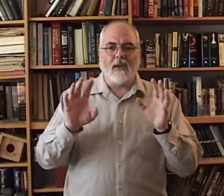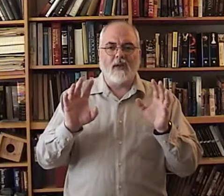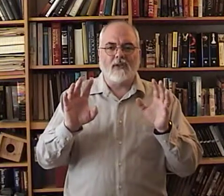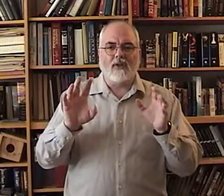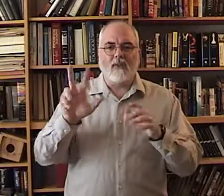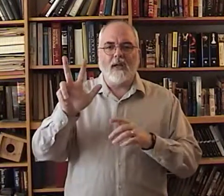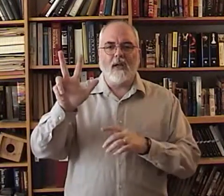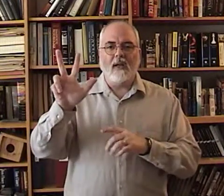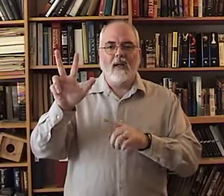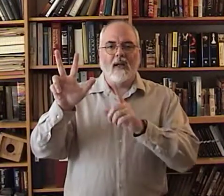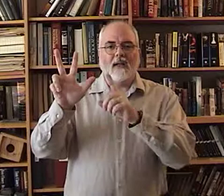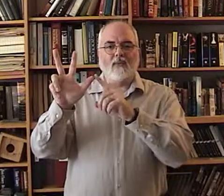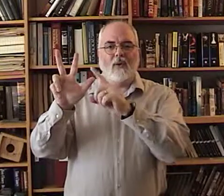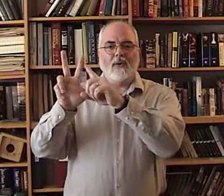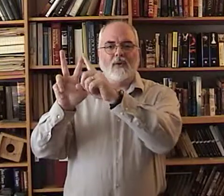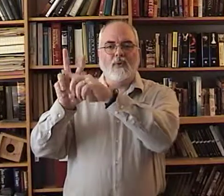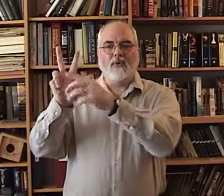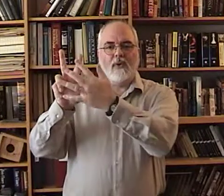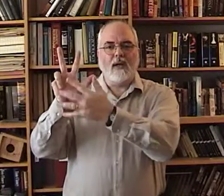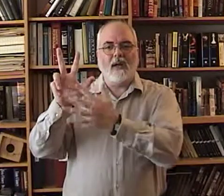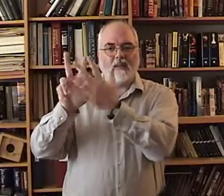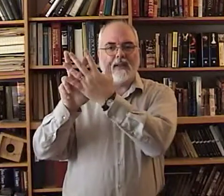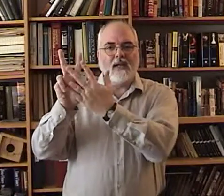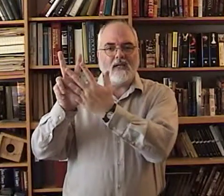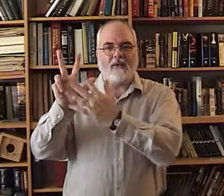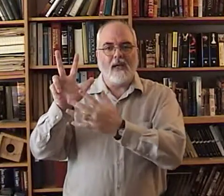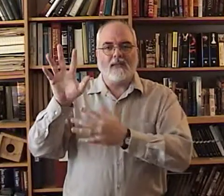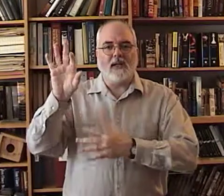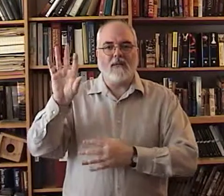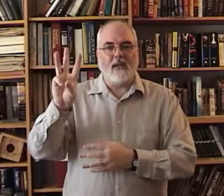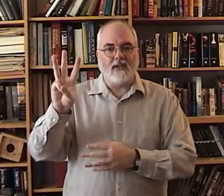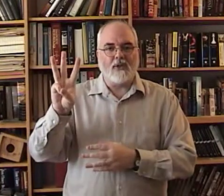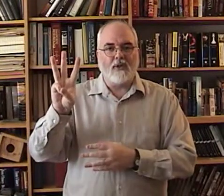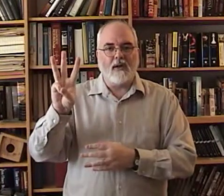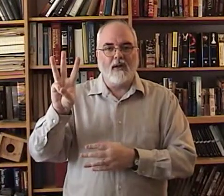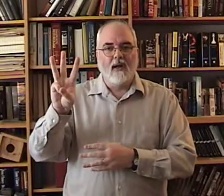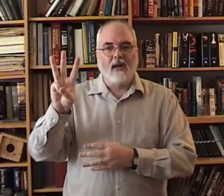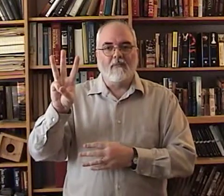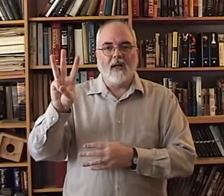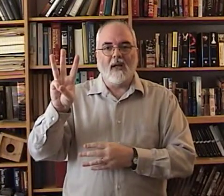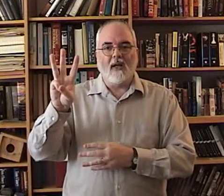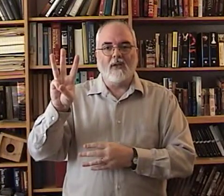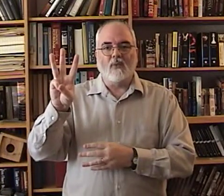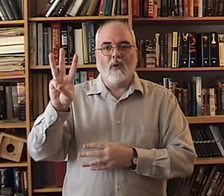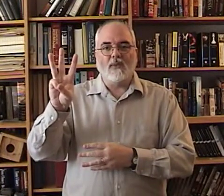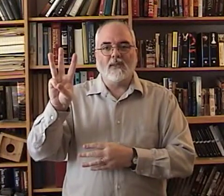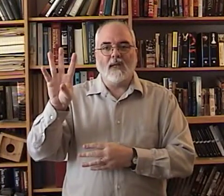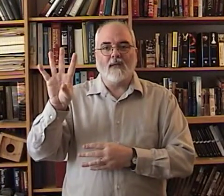there is three it's one two three it's these three instead of these three three because what was six